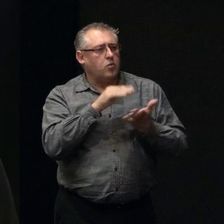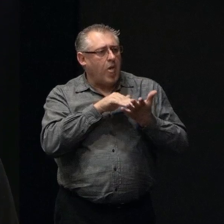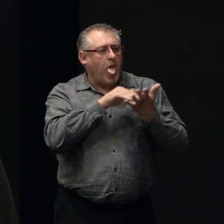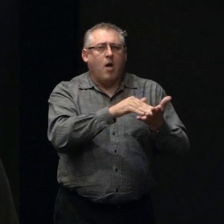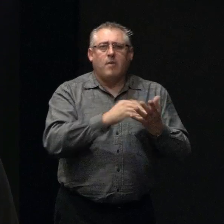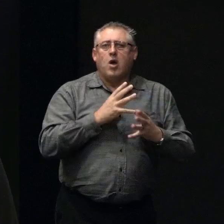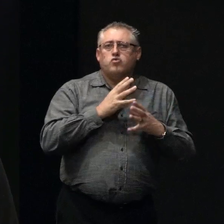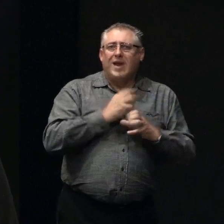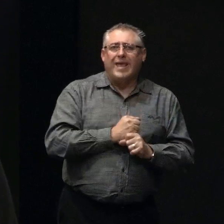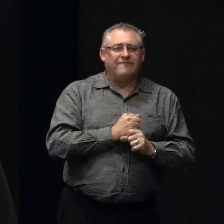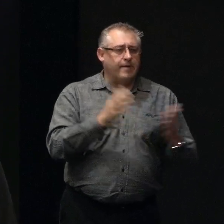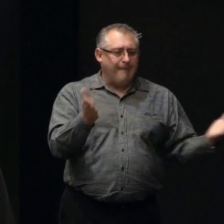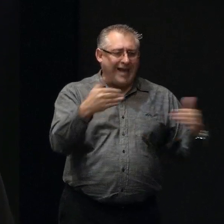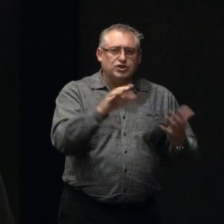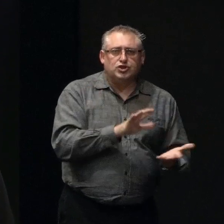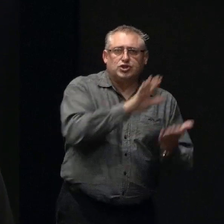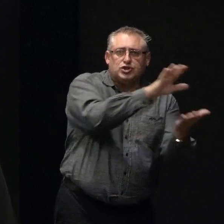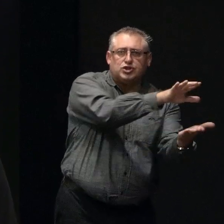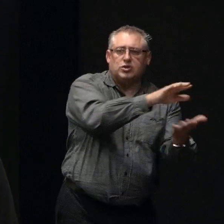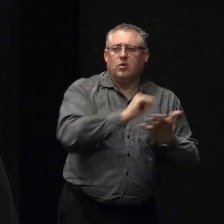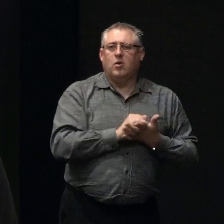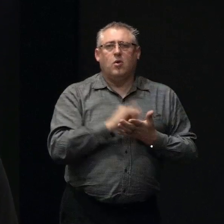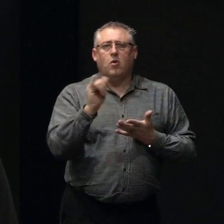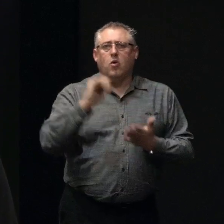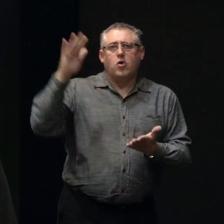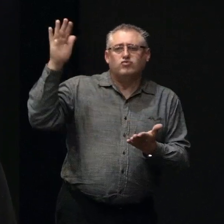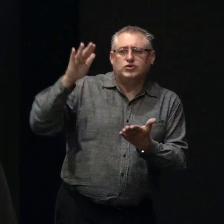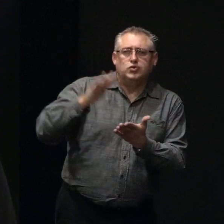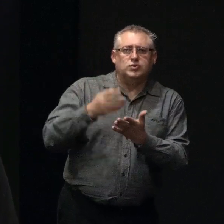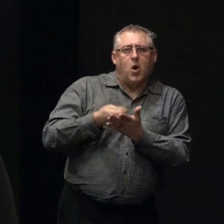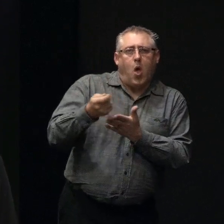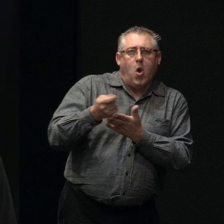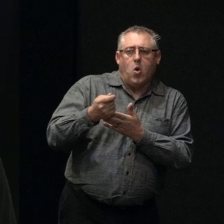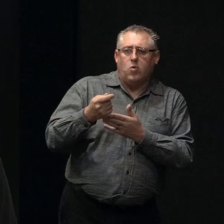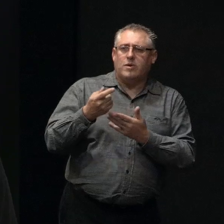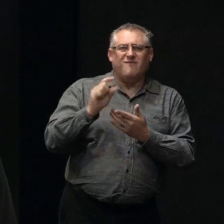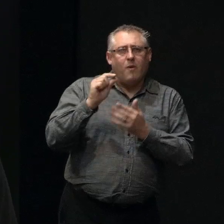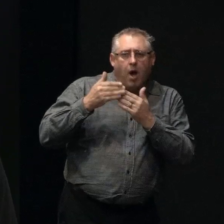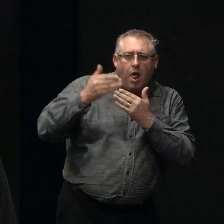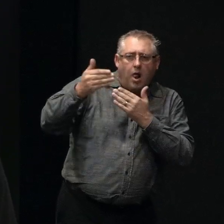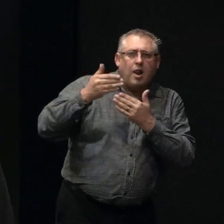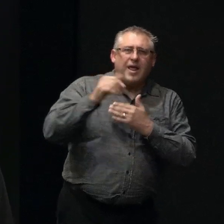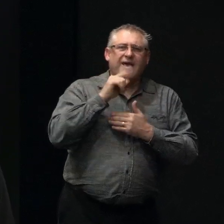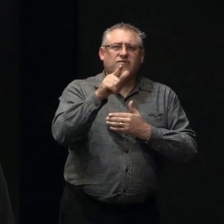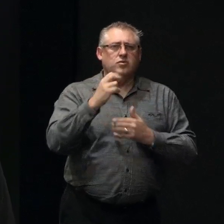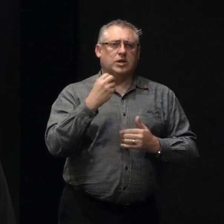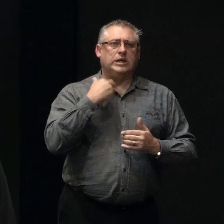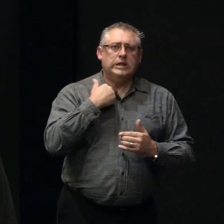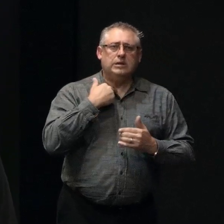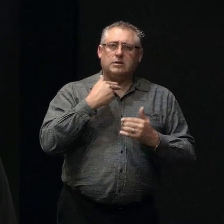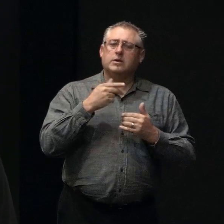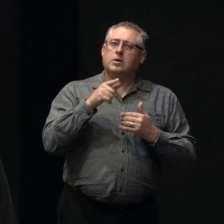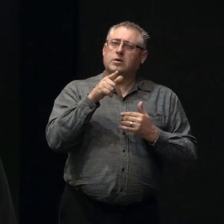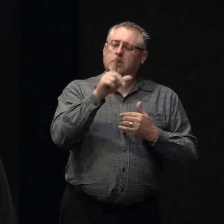packages or reducing the loan repayments for a while. So, if you do find yourself in that circumstance,